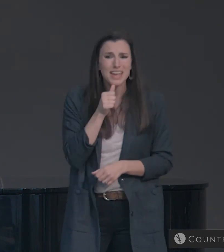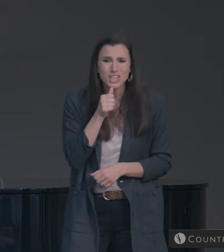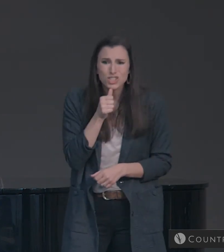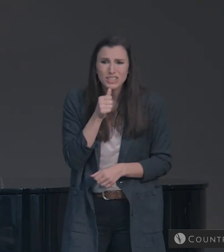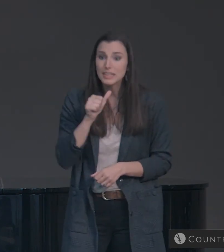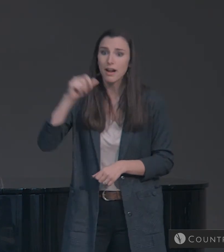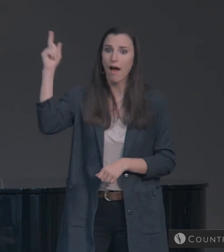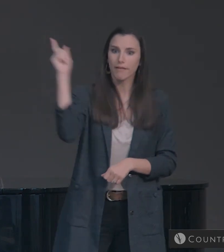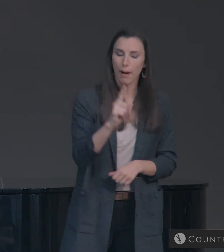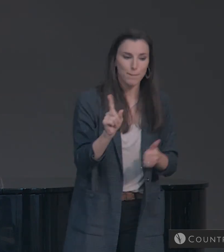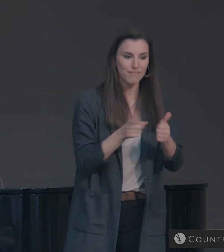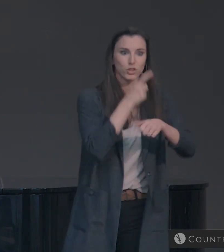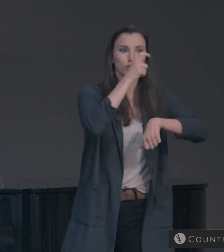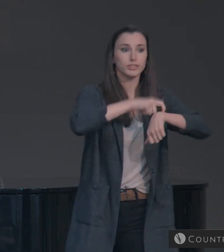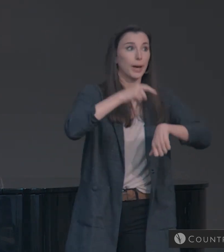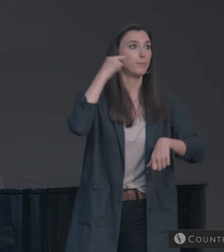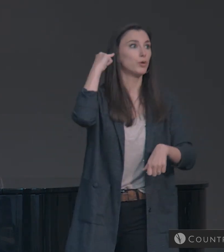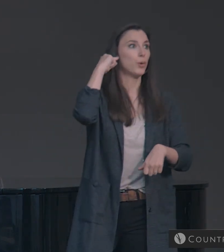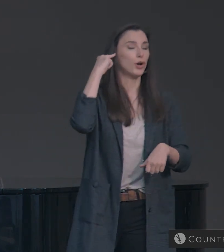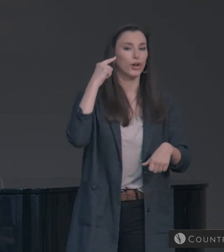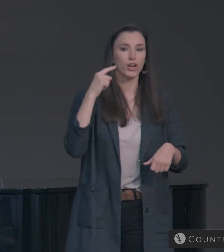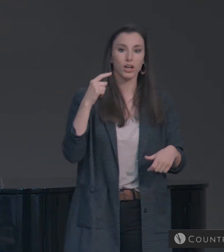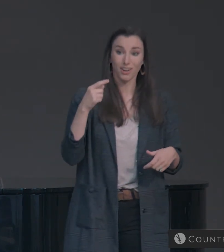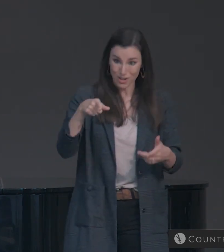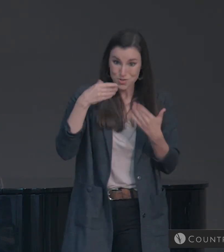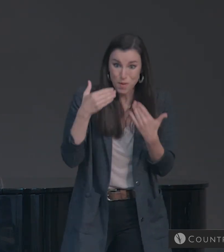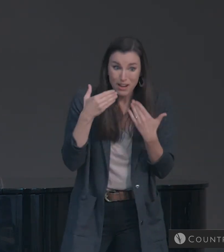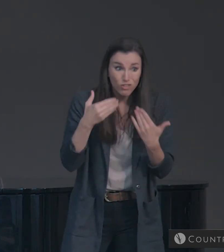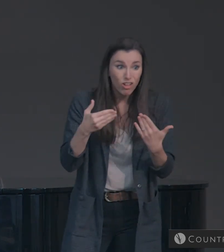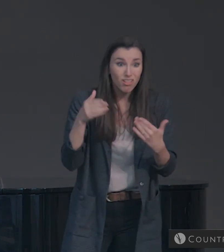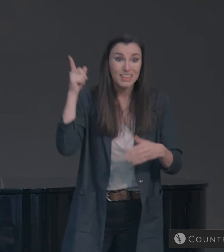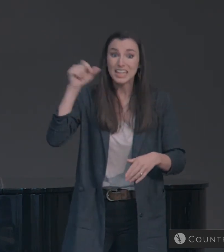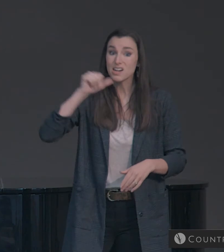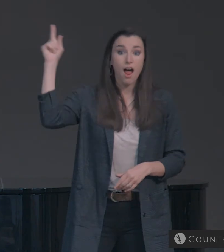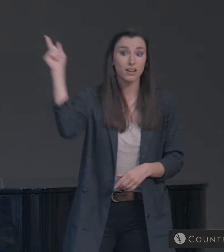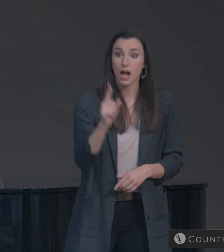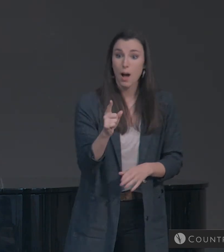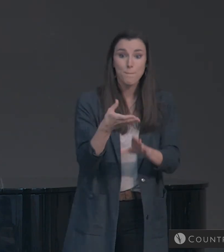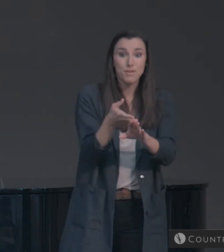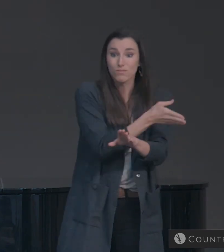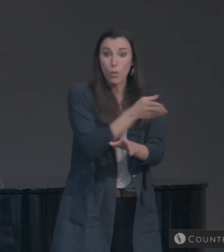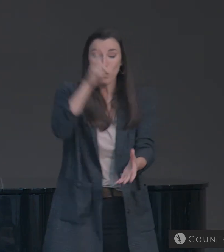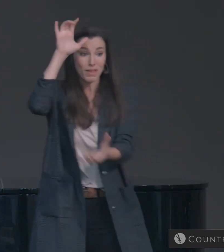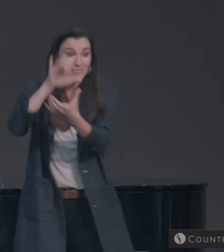Are you grateful that Christ did not return before you finally believed?